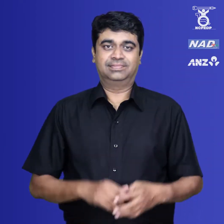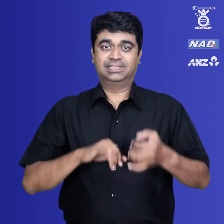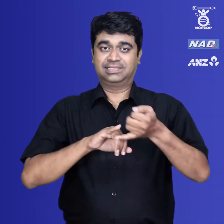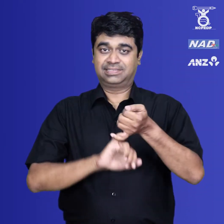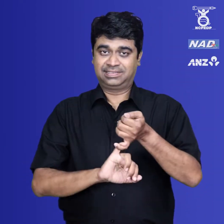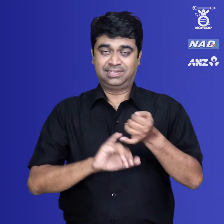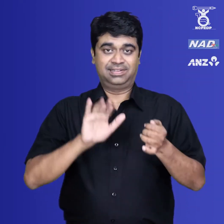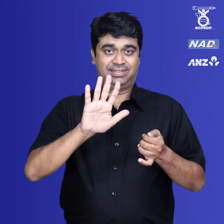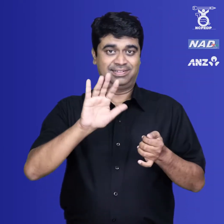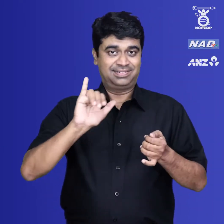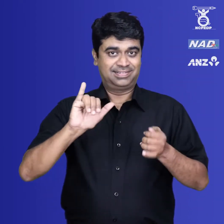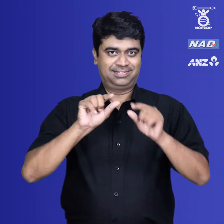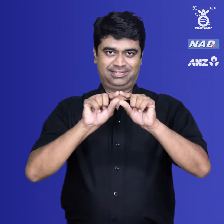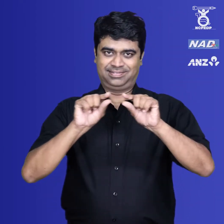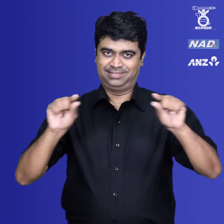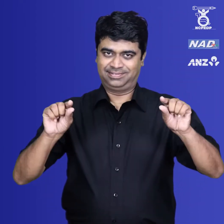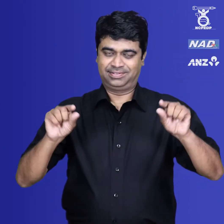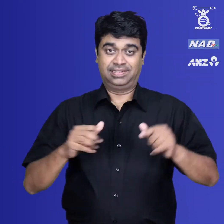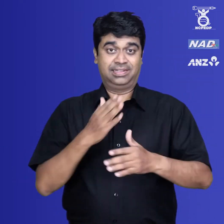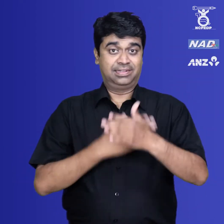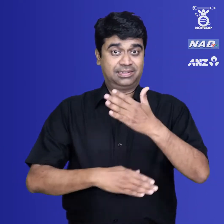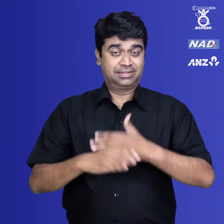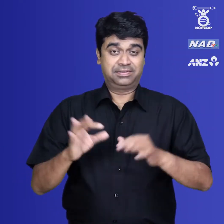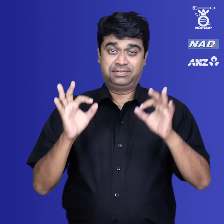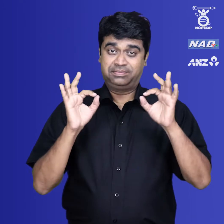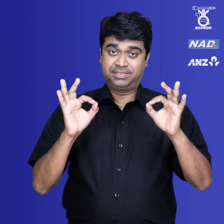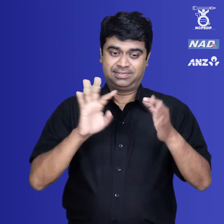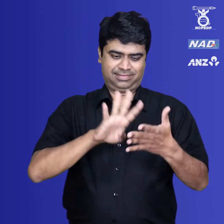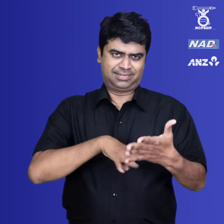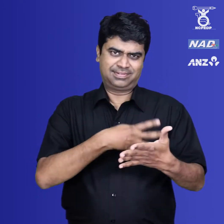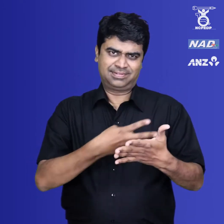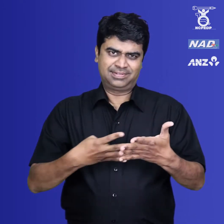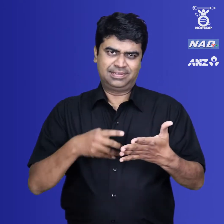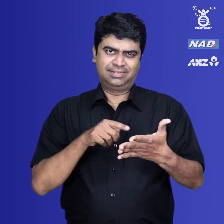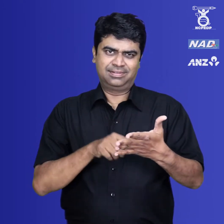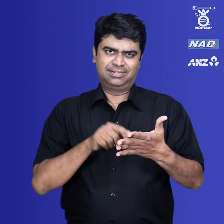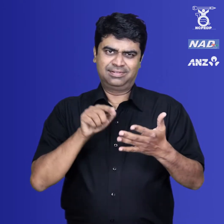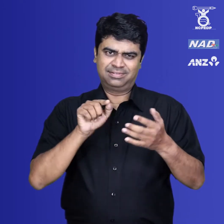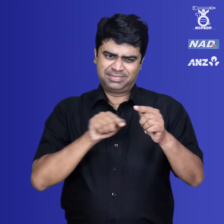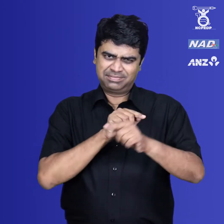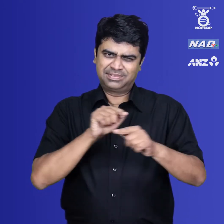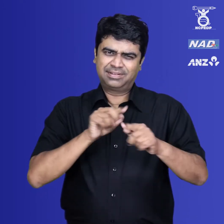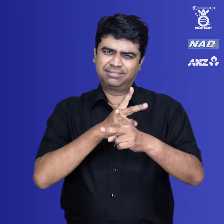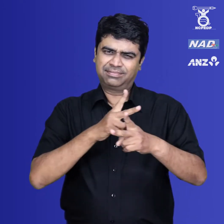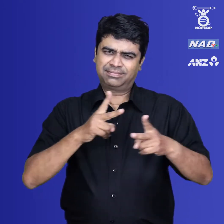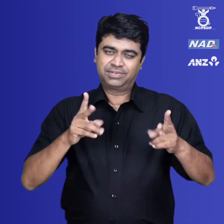50.6. Guidelines for Assessment of Specified Disabilities